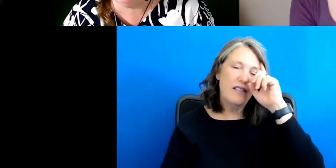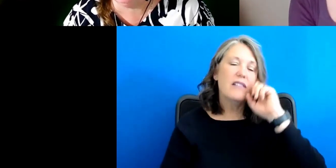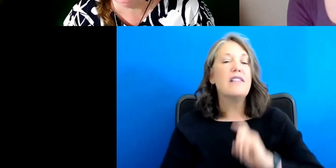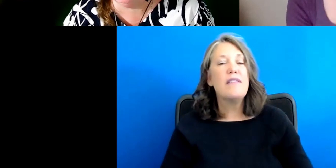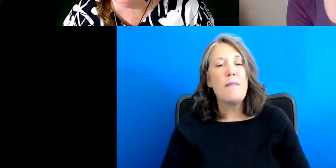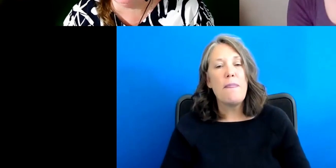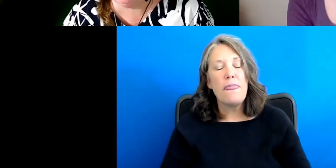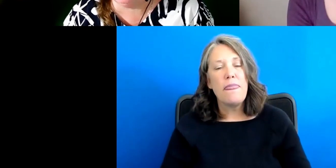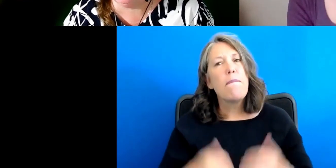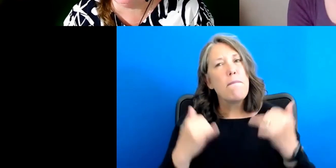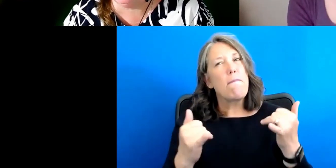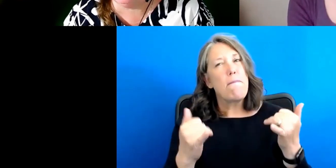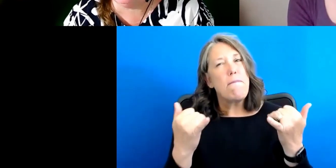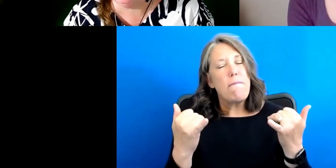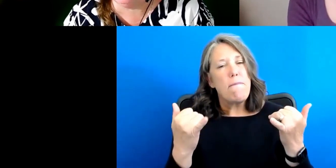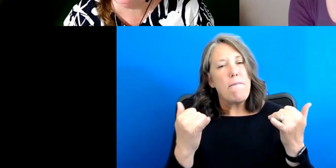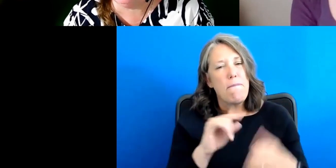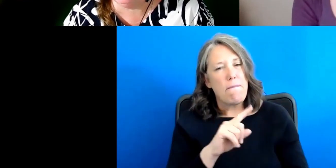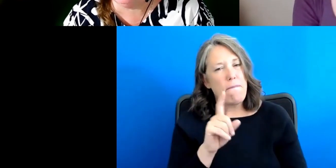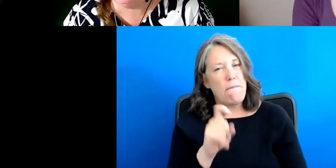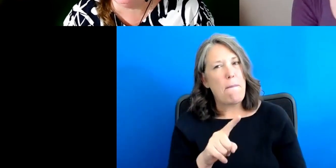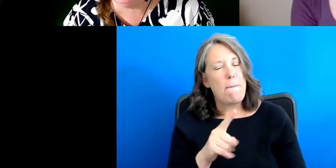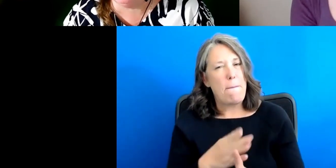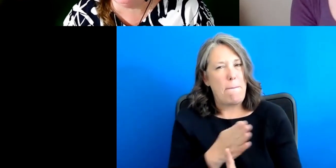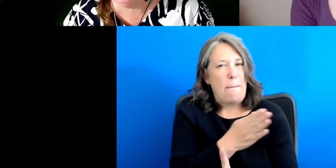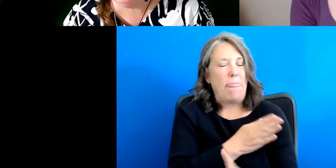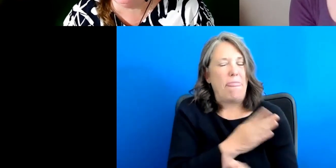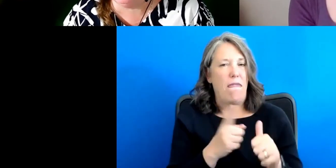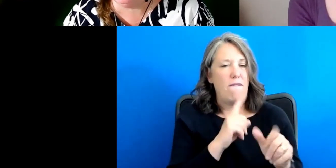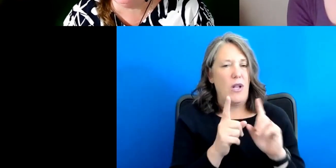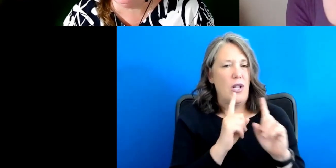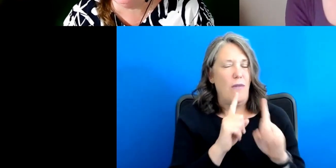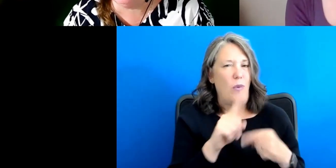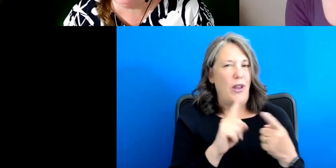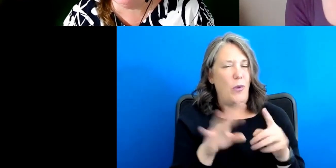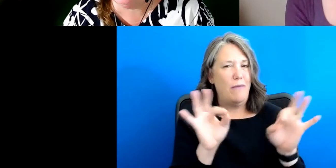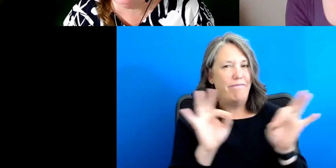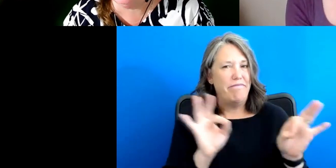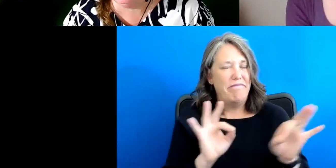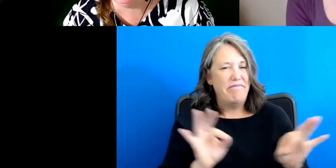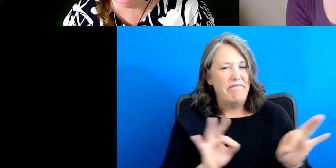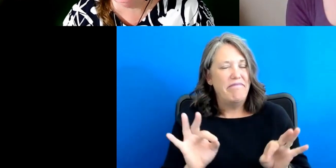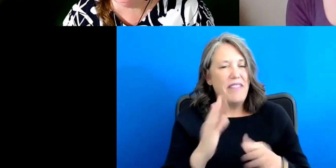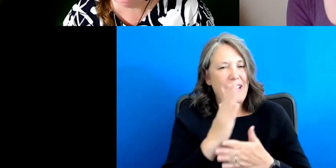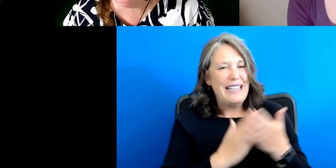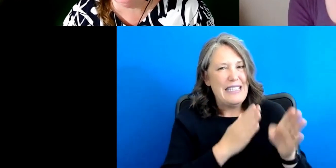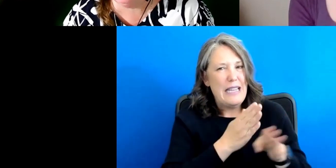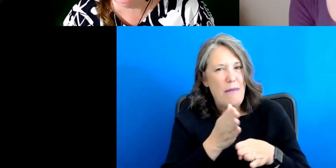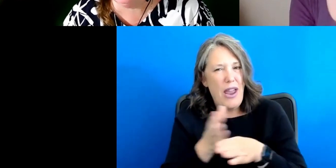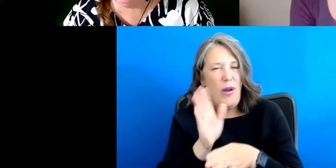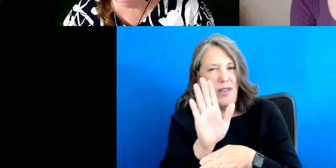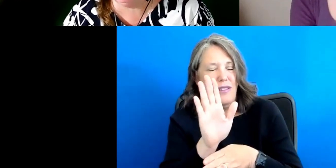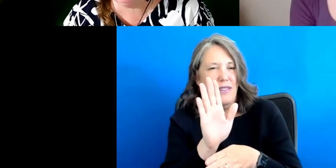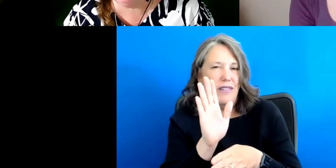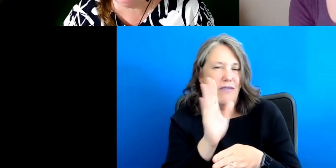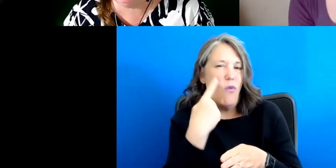this is, it shifts back to earlier in your first conversation when you were sort of laying out some of the areas that you're involved in.